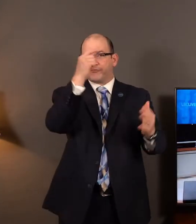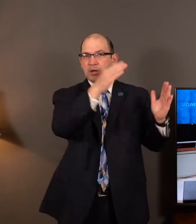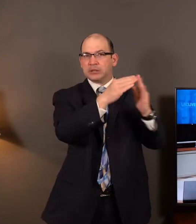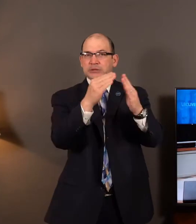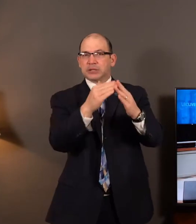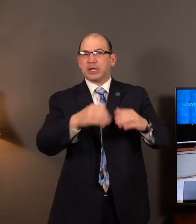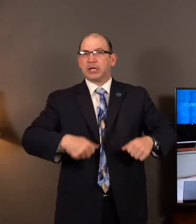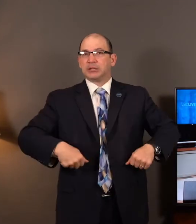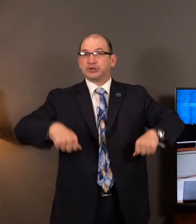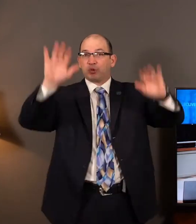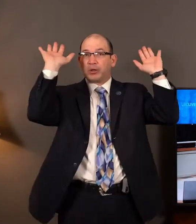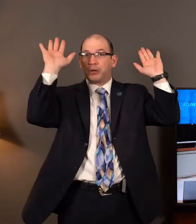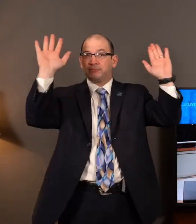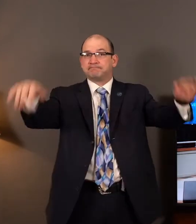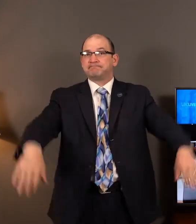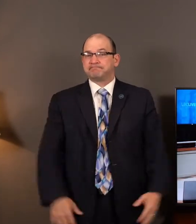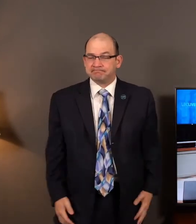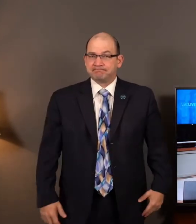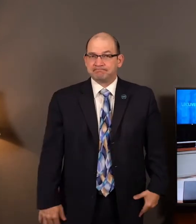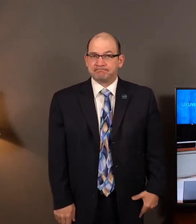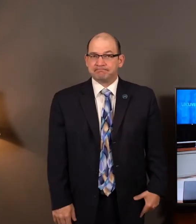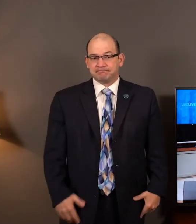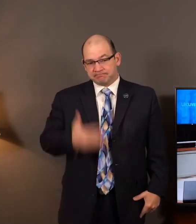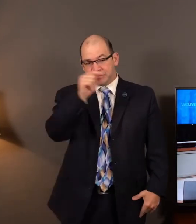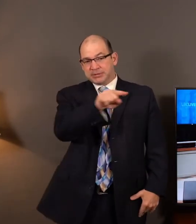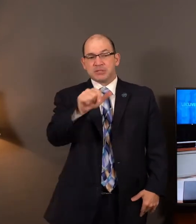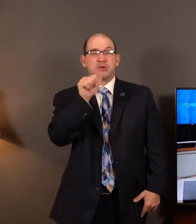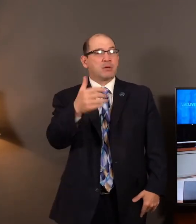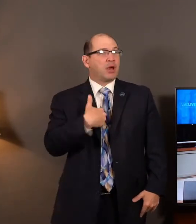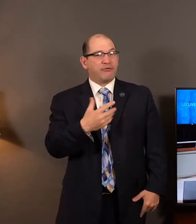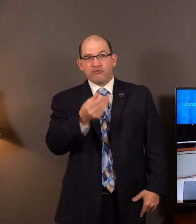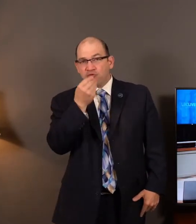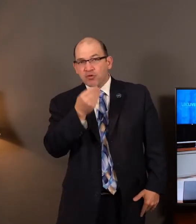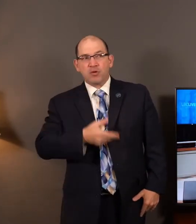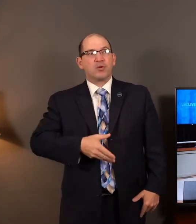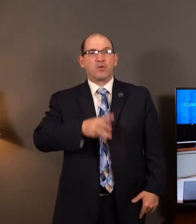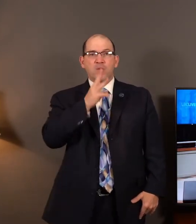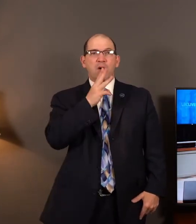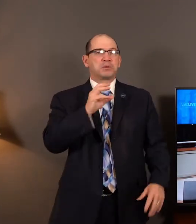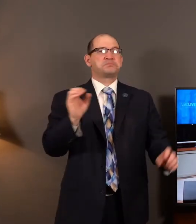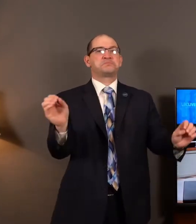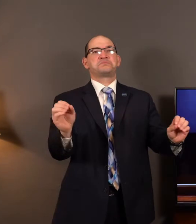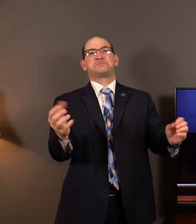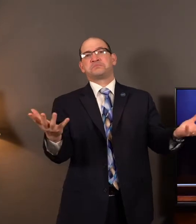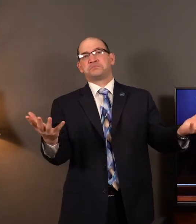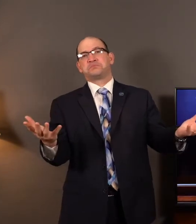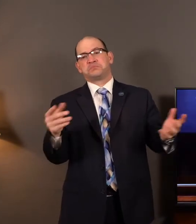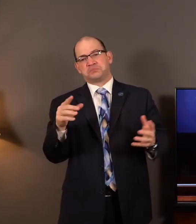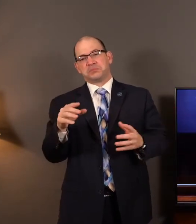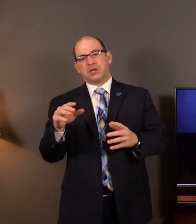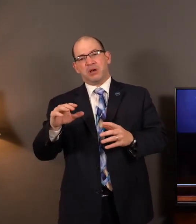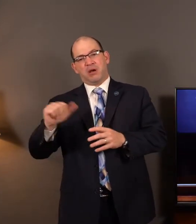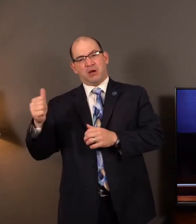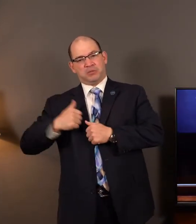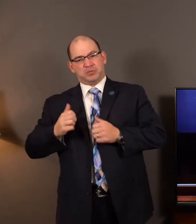they would encompass that city and they would have enough supplies to last for many months, sometimes years.